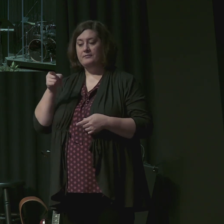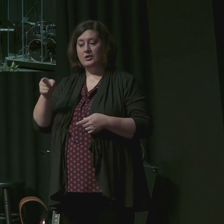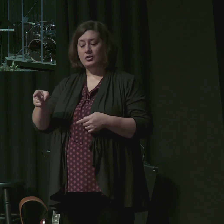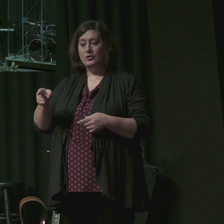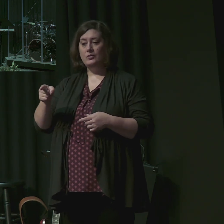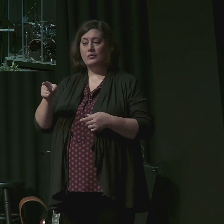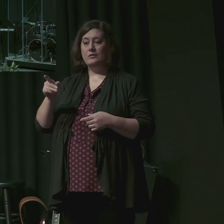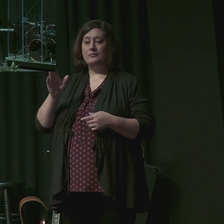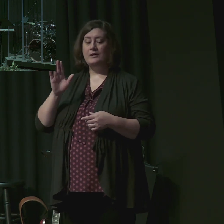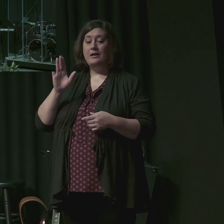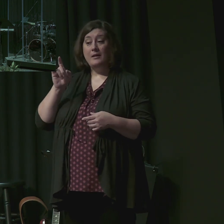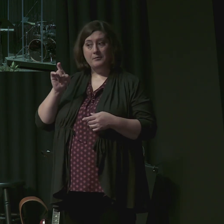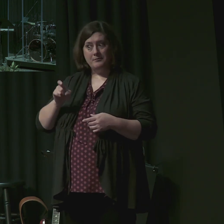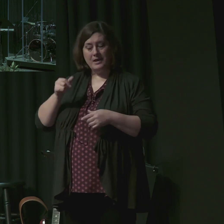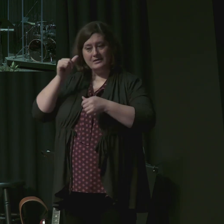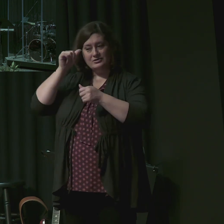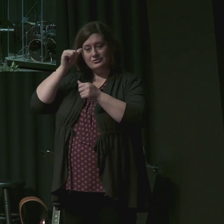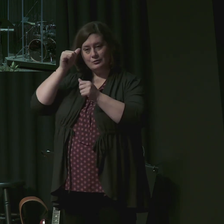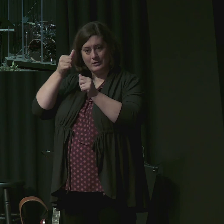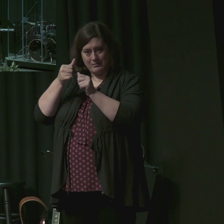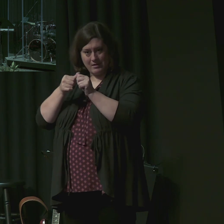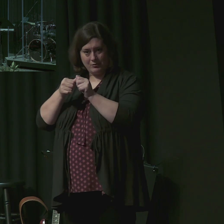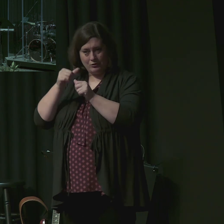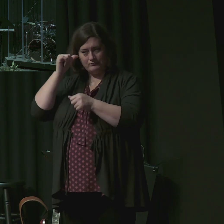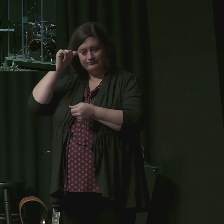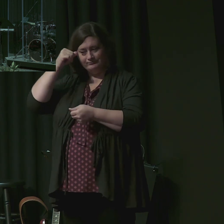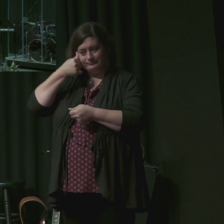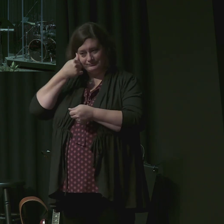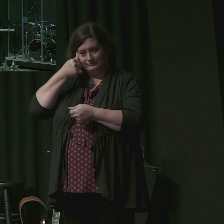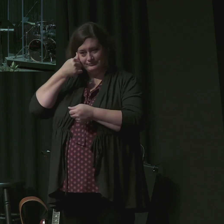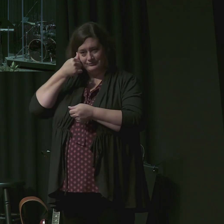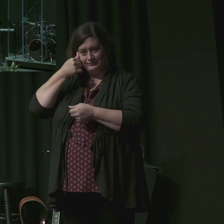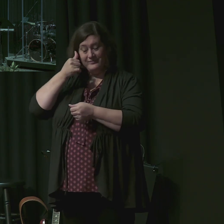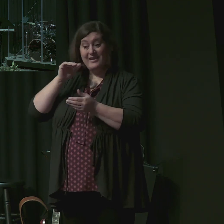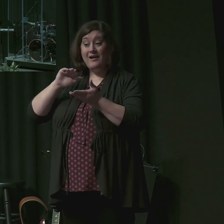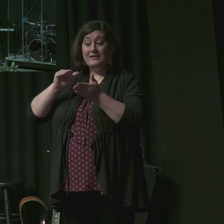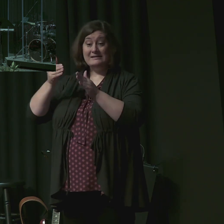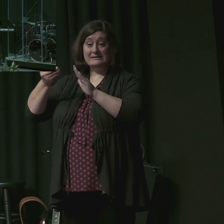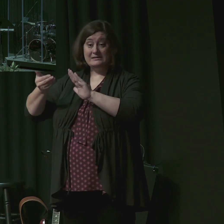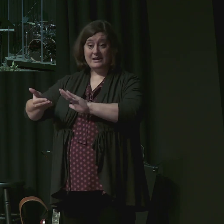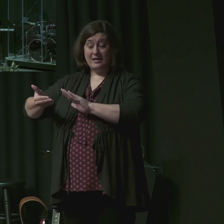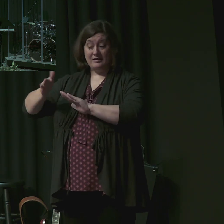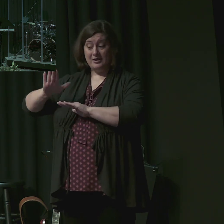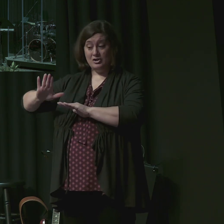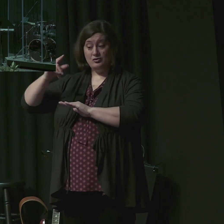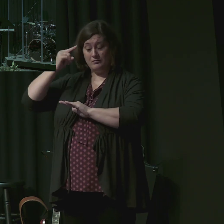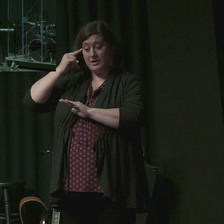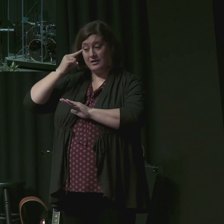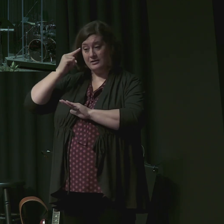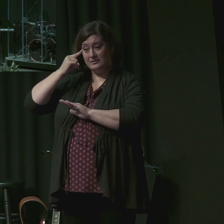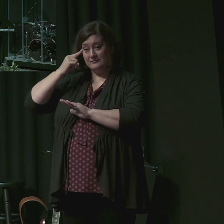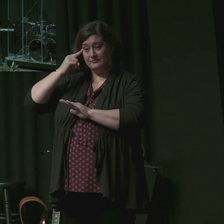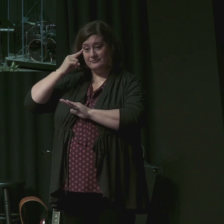faithfully unless death is an ever and present and glorious